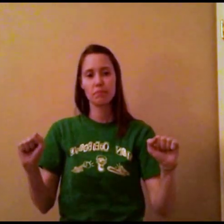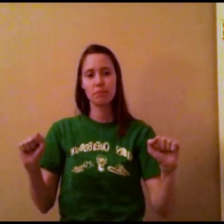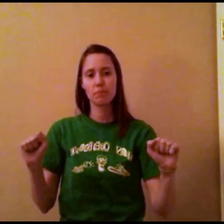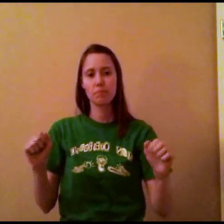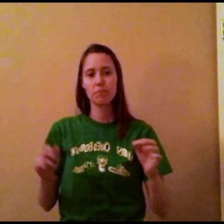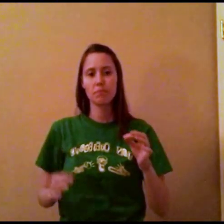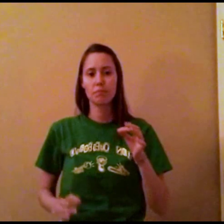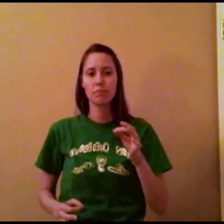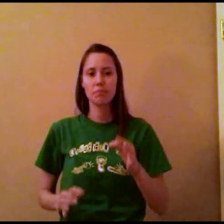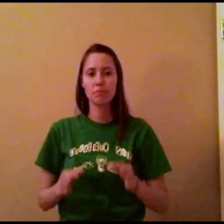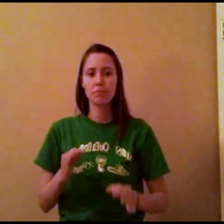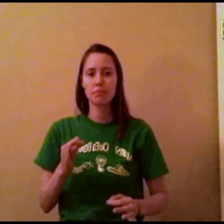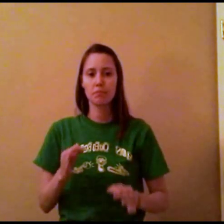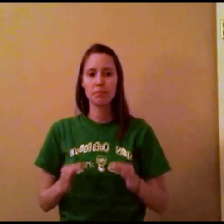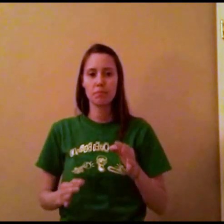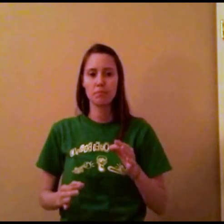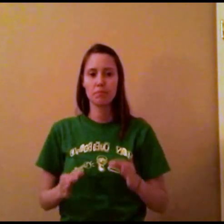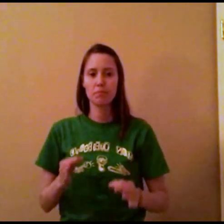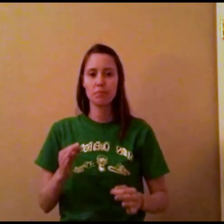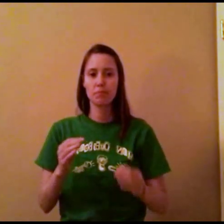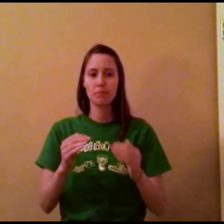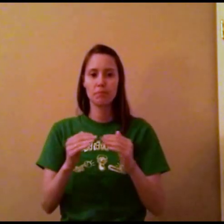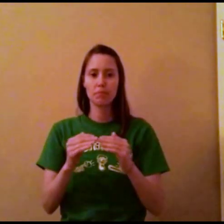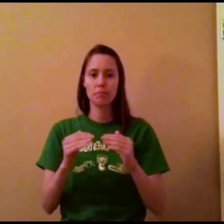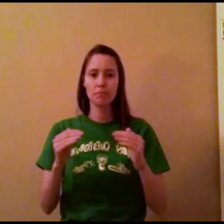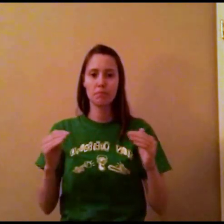and to justify.